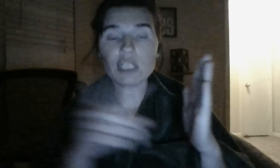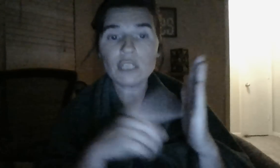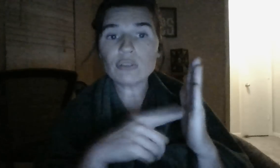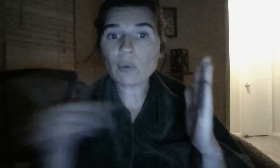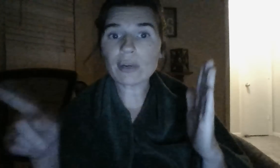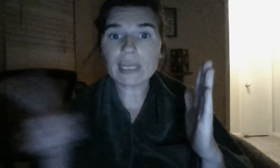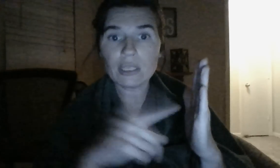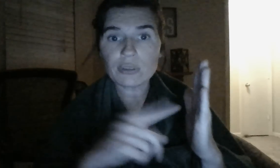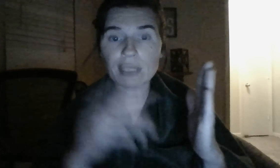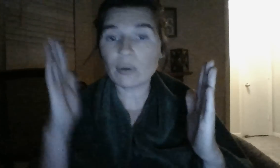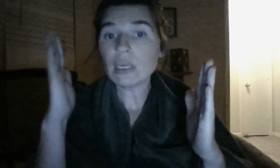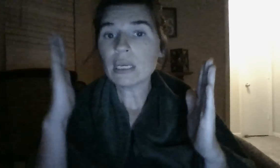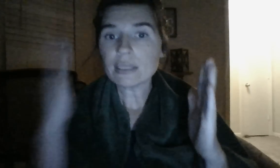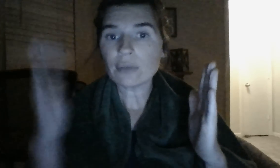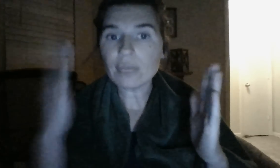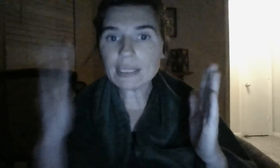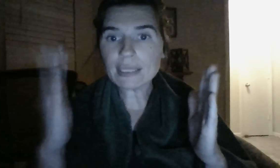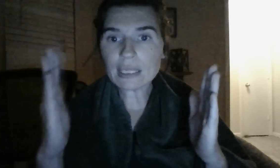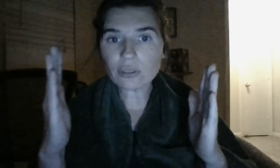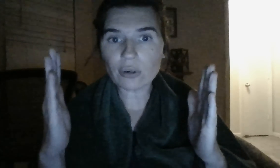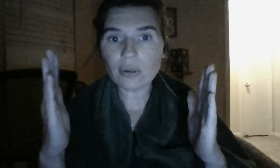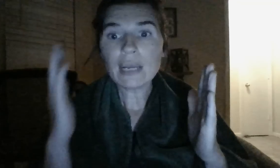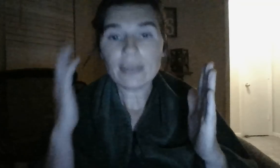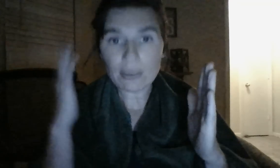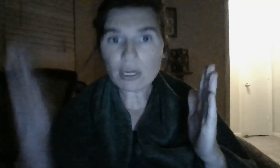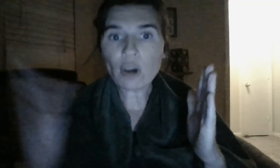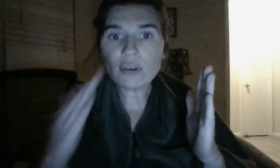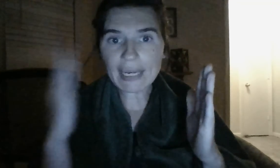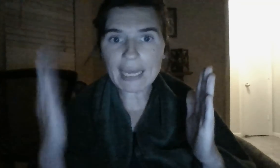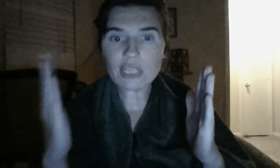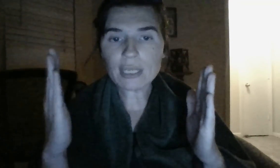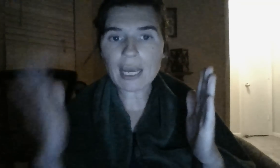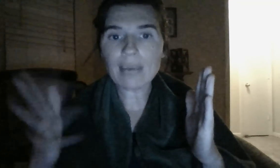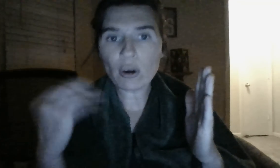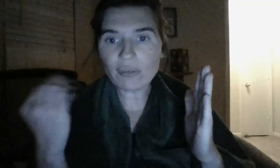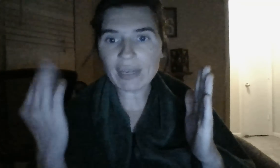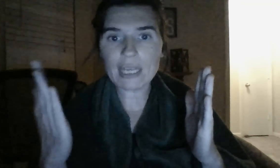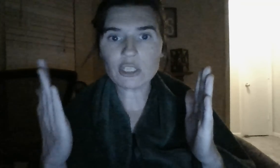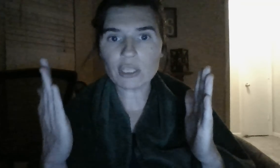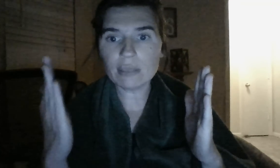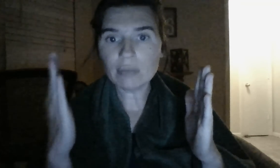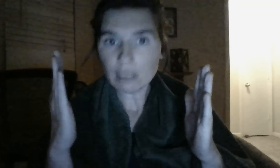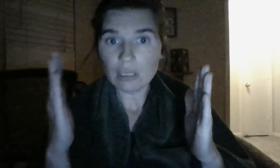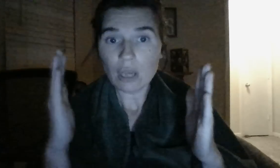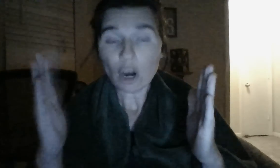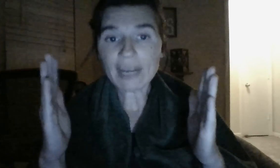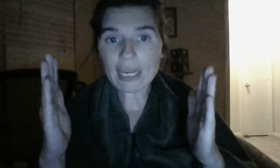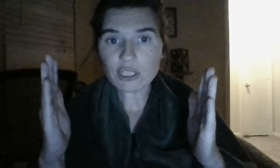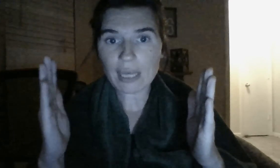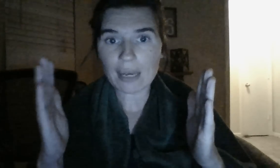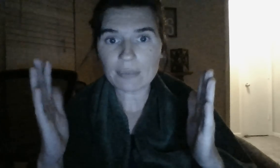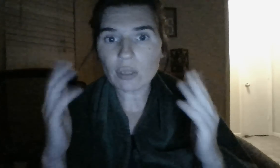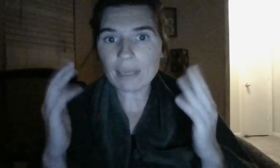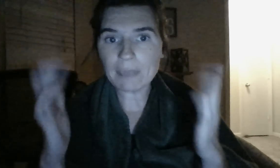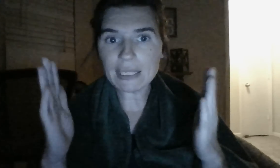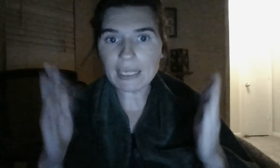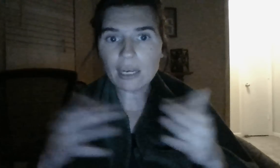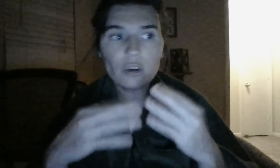She used to work in it years ago. So this sister, it was her vacation time, her vacation, her vacation time. So like PTO